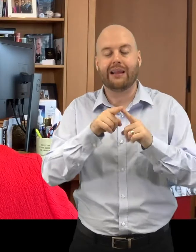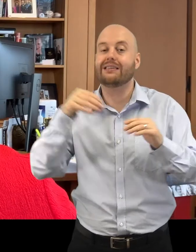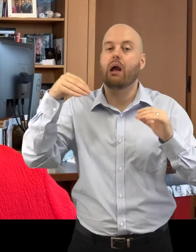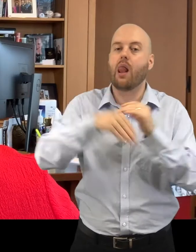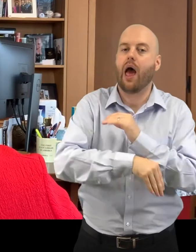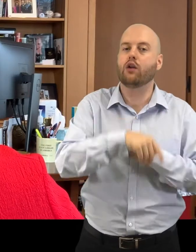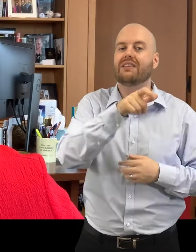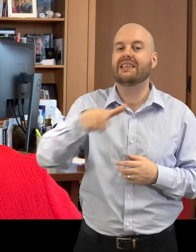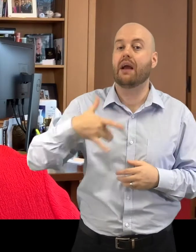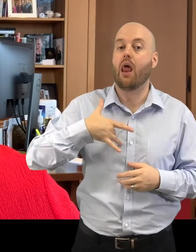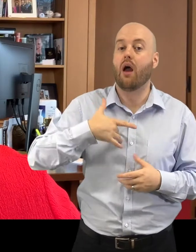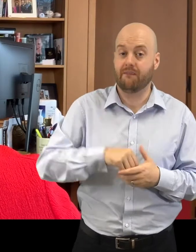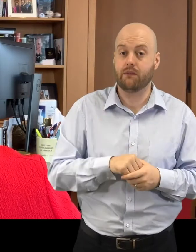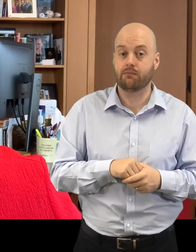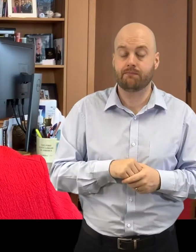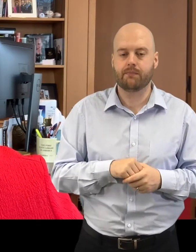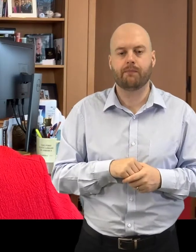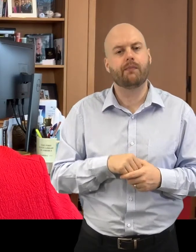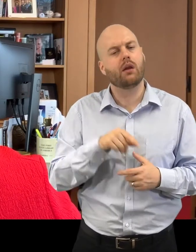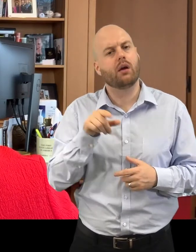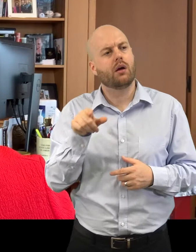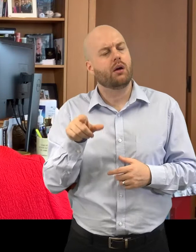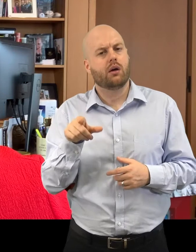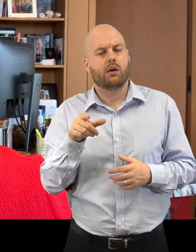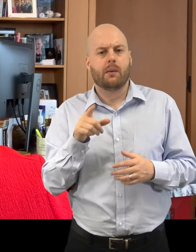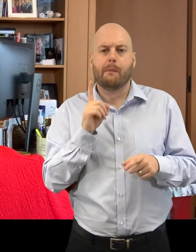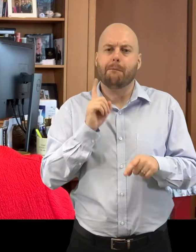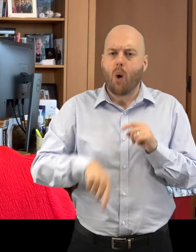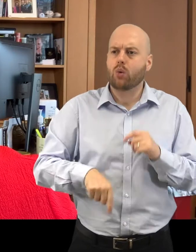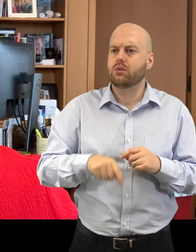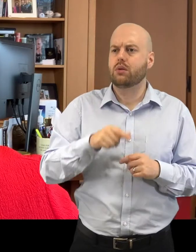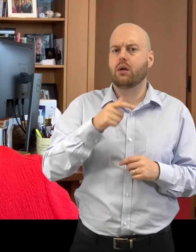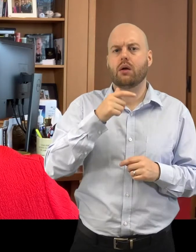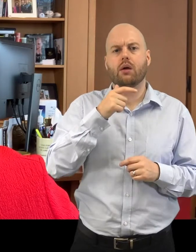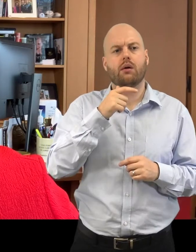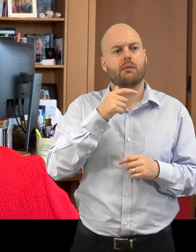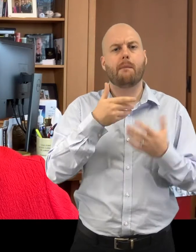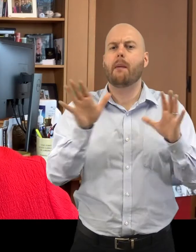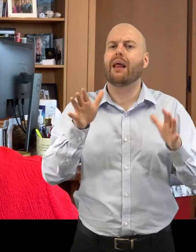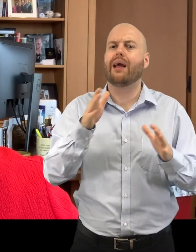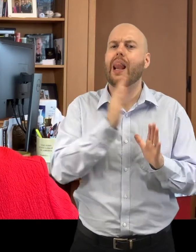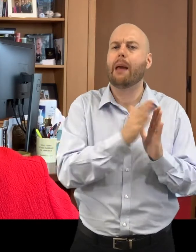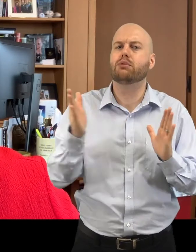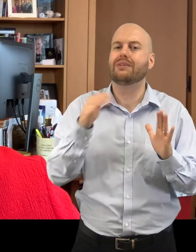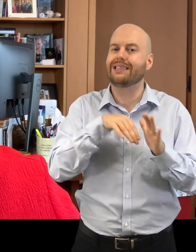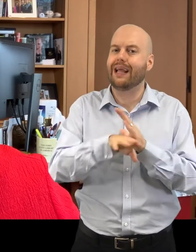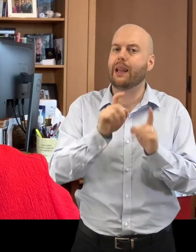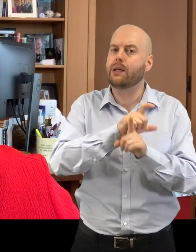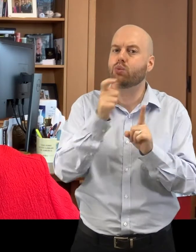Kleinenberg. And it speaks to the role that most public libraries have in communities. And